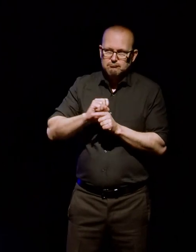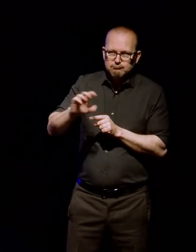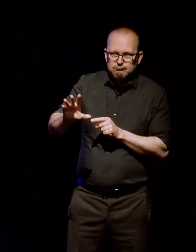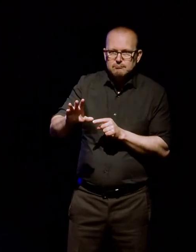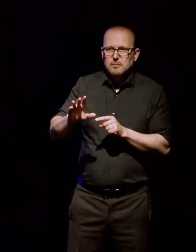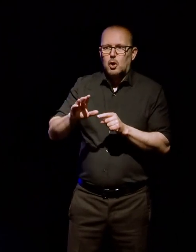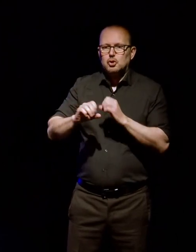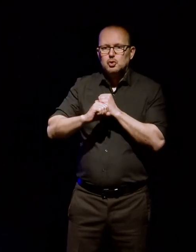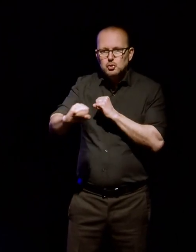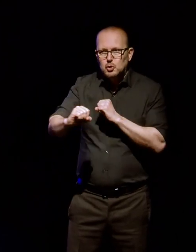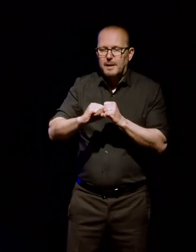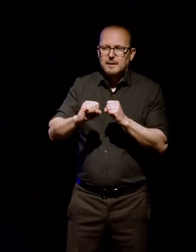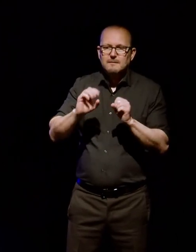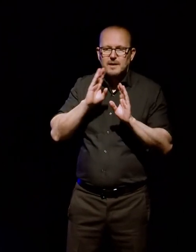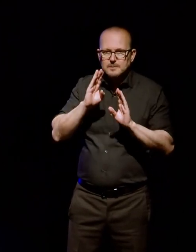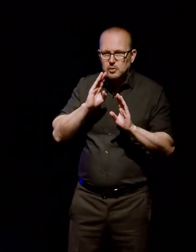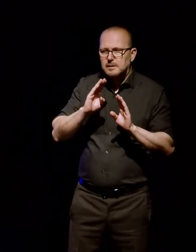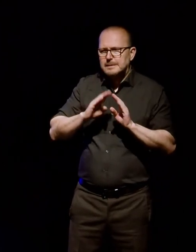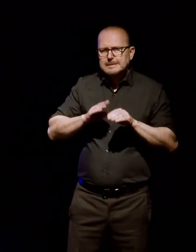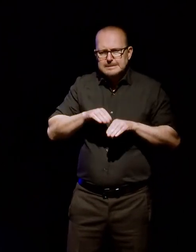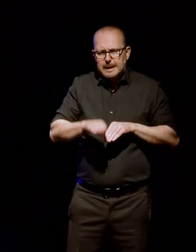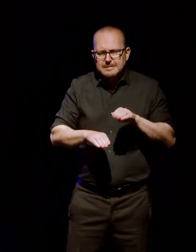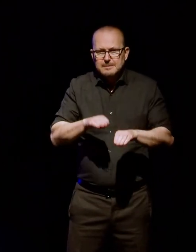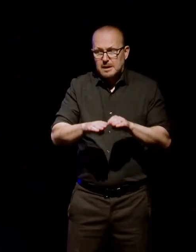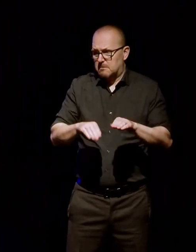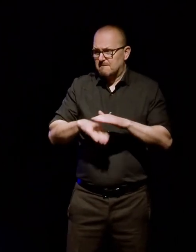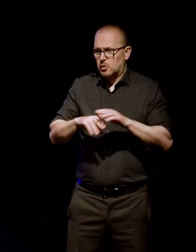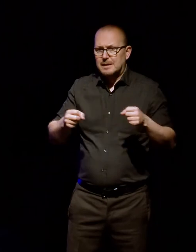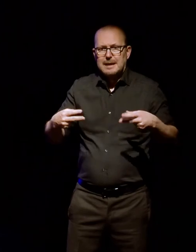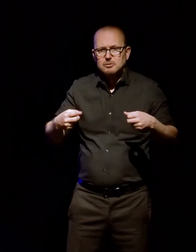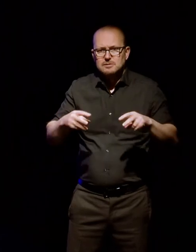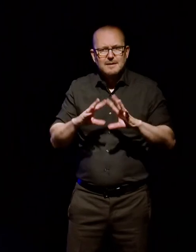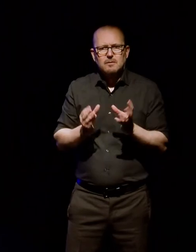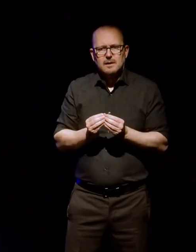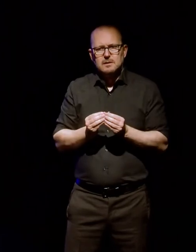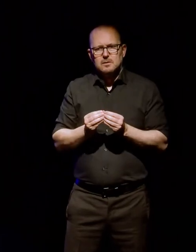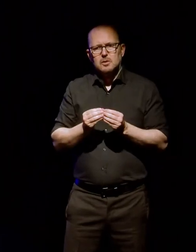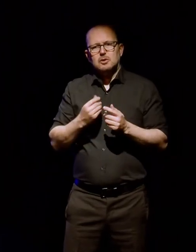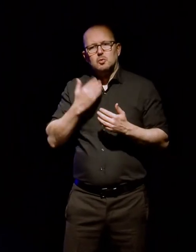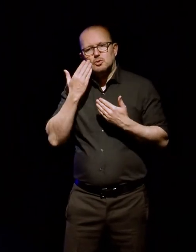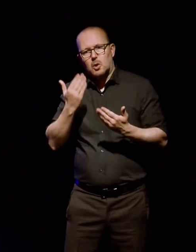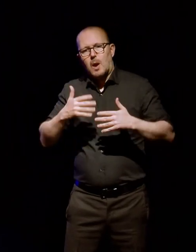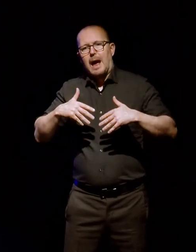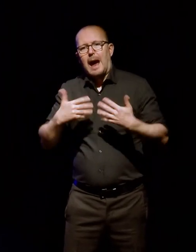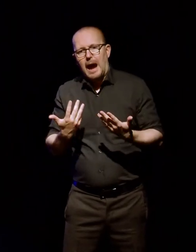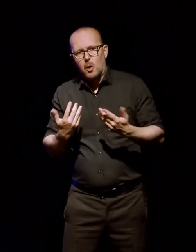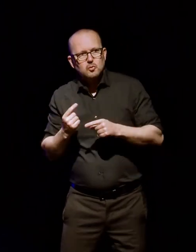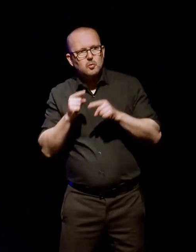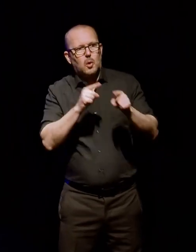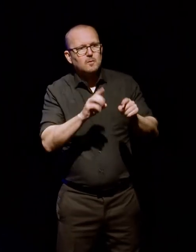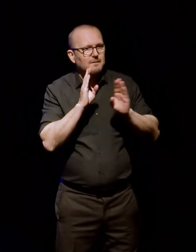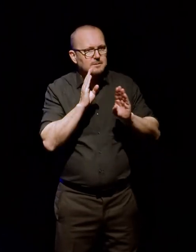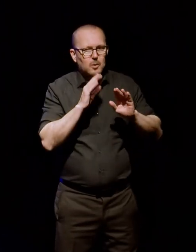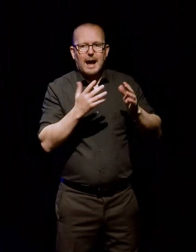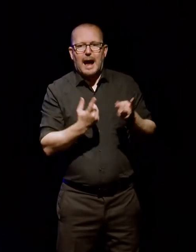actually takes you through the steps when it's all captioned, so you can just kind of follow along, and it shows you how to go to Facebook, how to download your